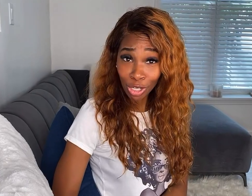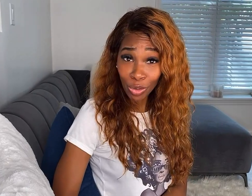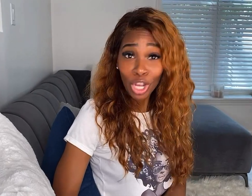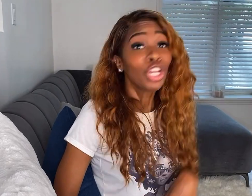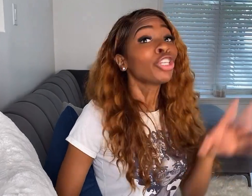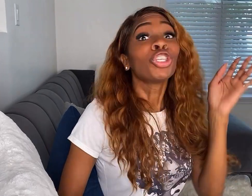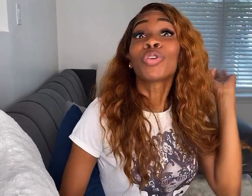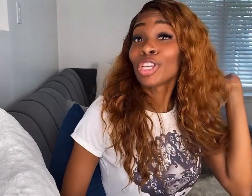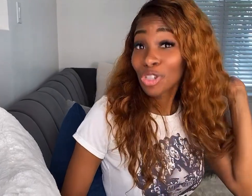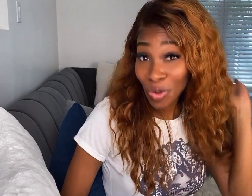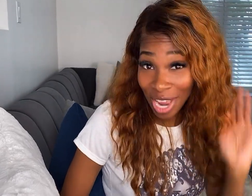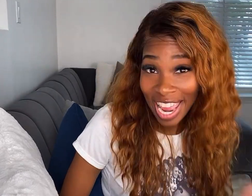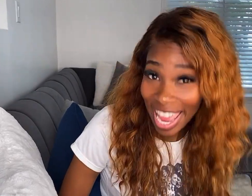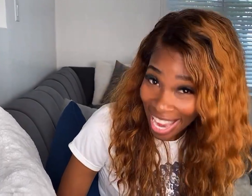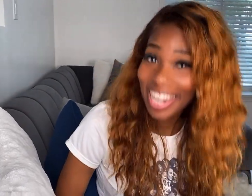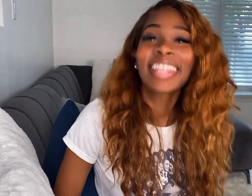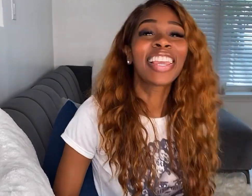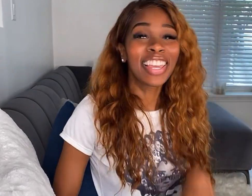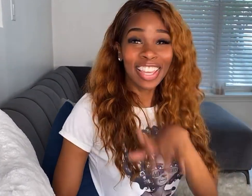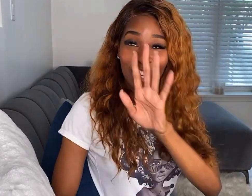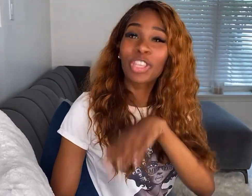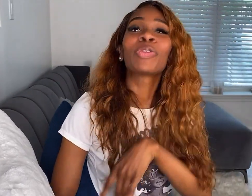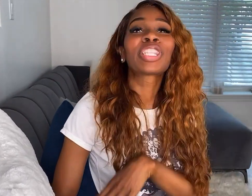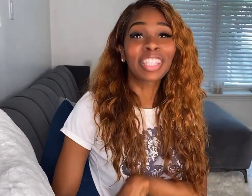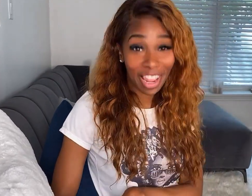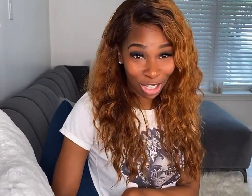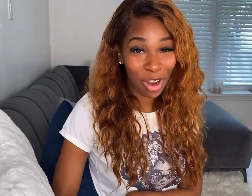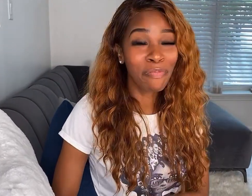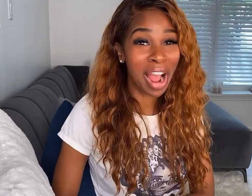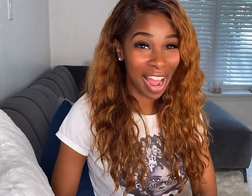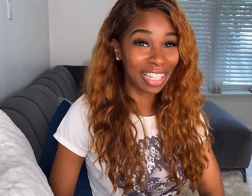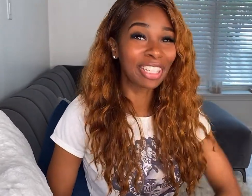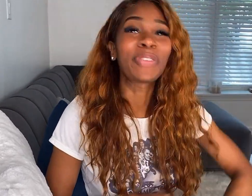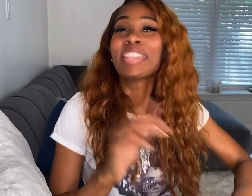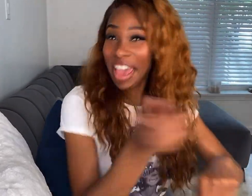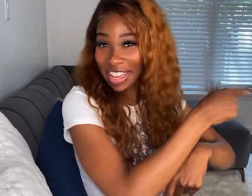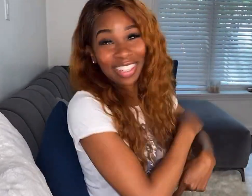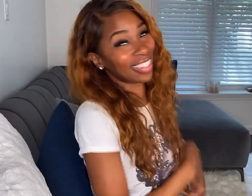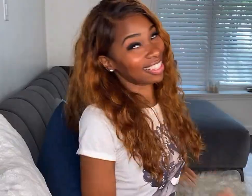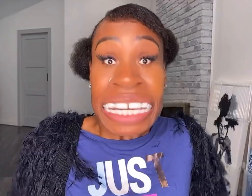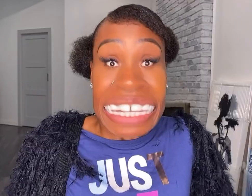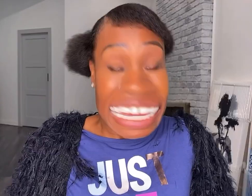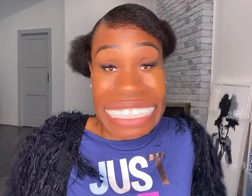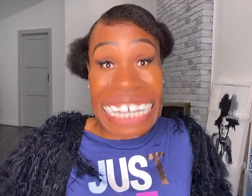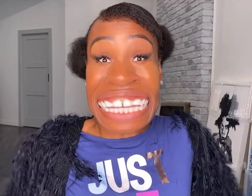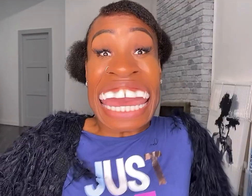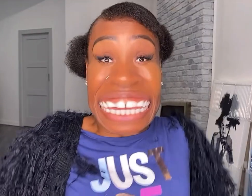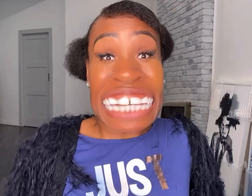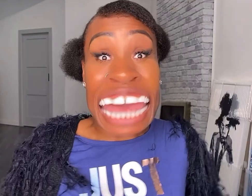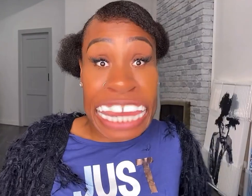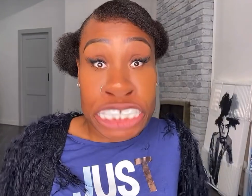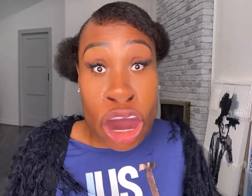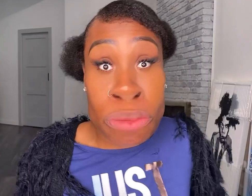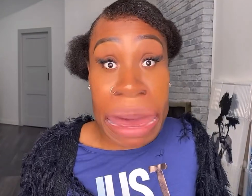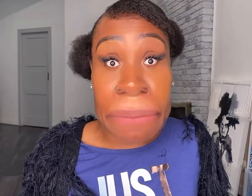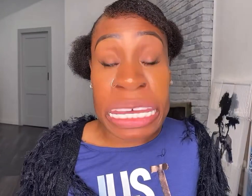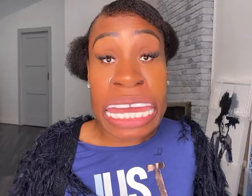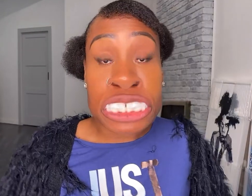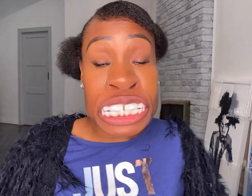you. I can do anything I set my mind to. Yes. Yes, yes, yes, yes. I know, mama. And to